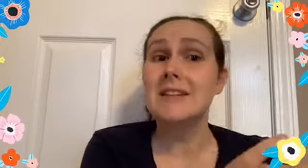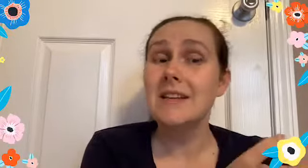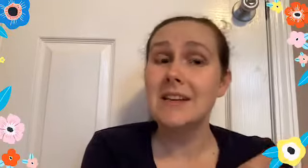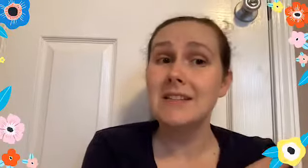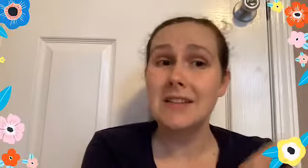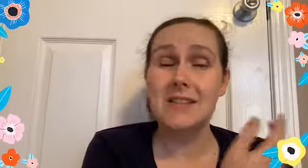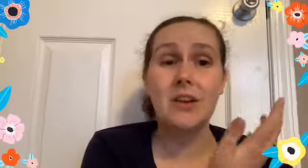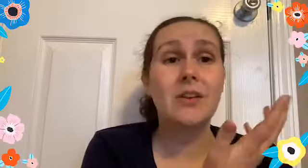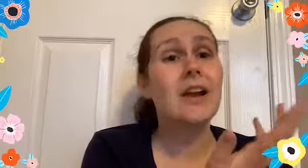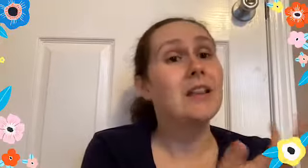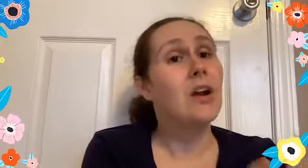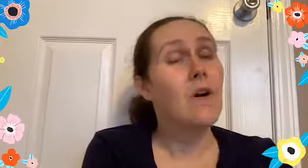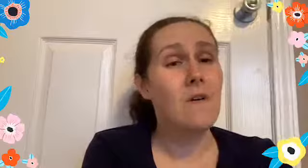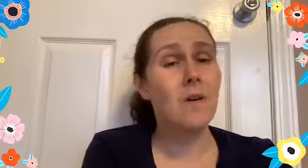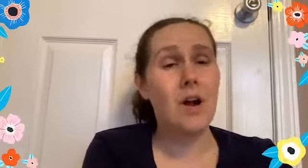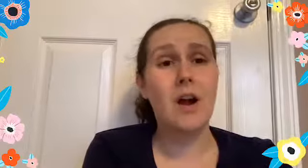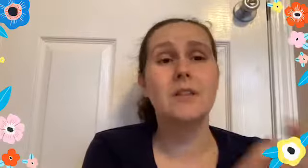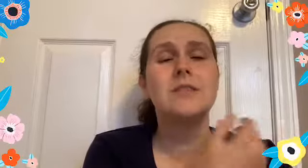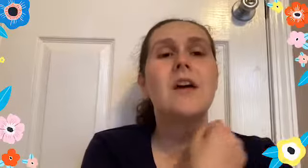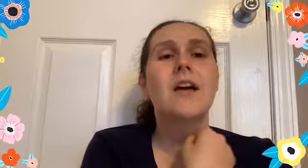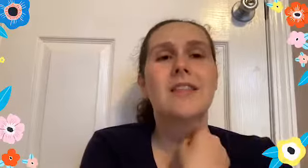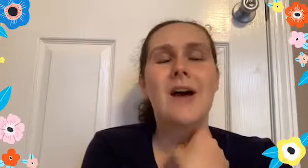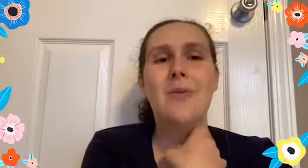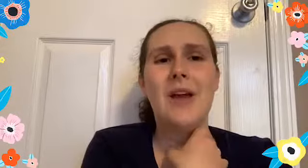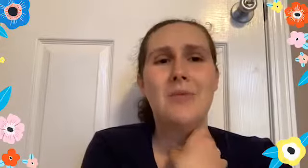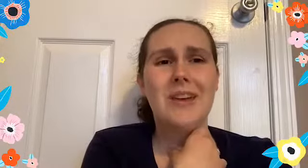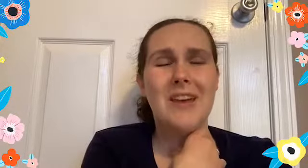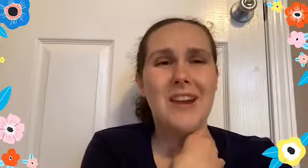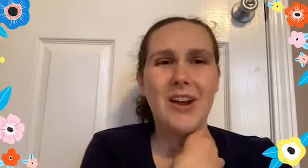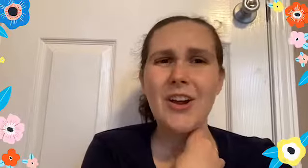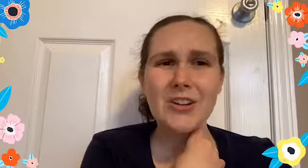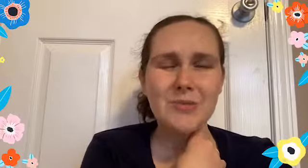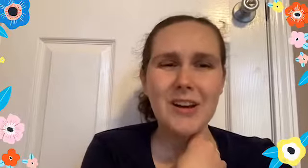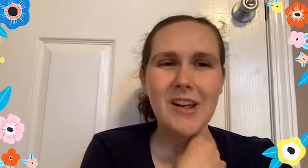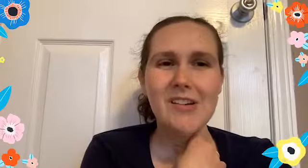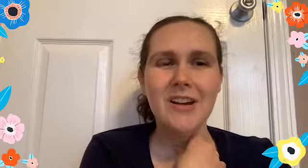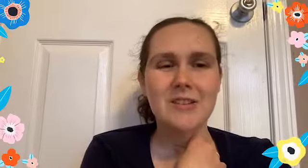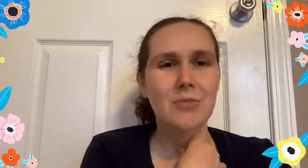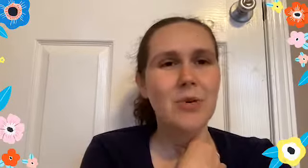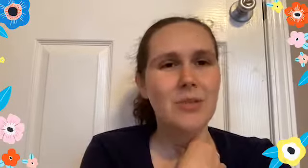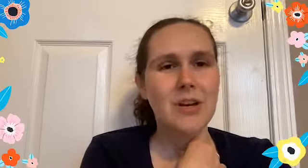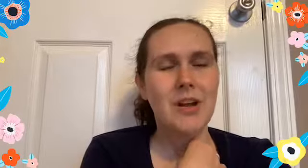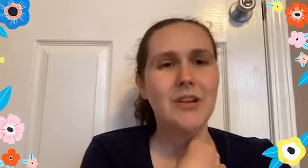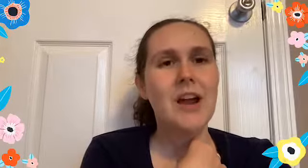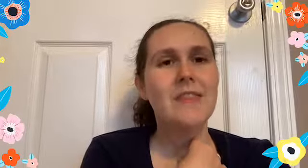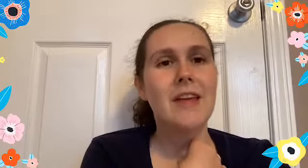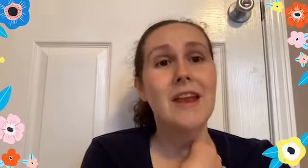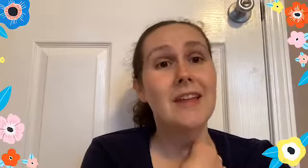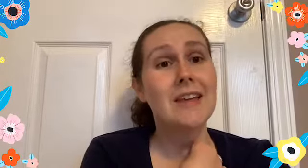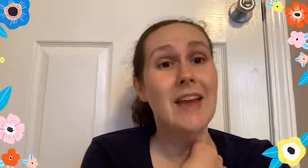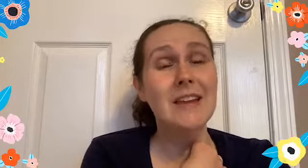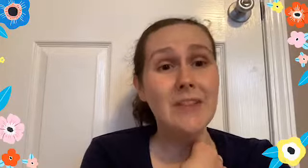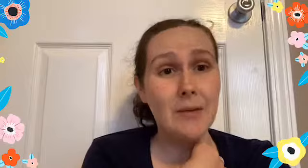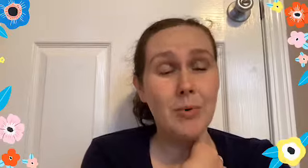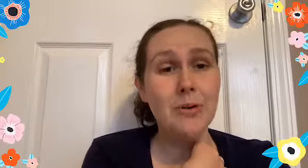ideas as they're creating their own cards. That way we can encourage one another and support one another. And then at the end of April,